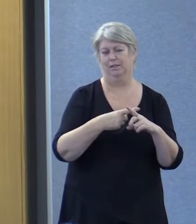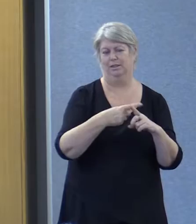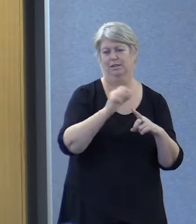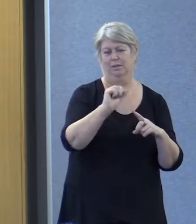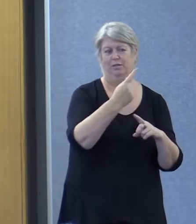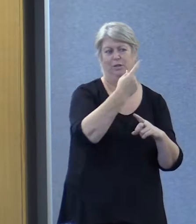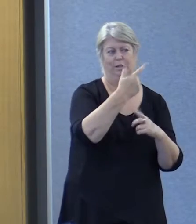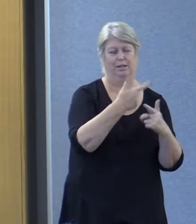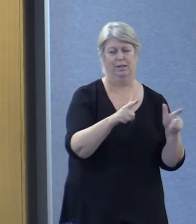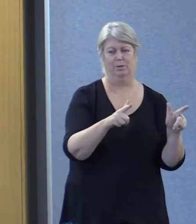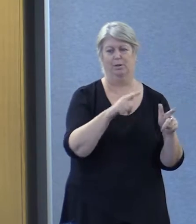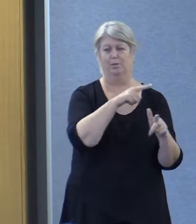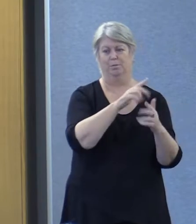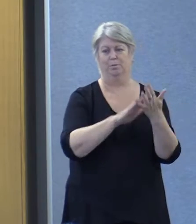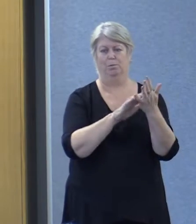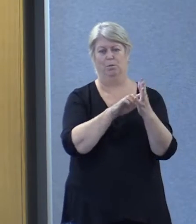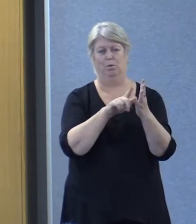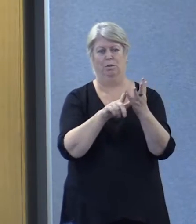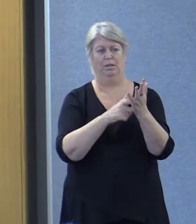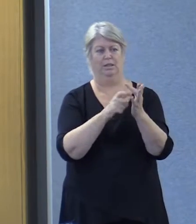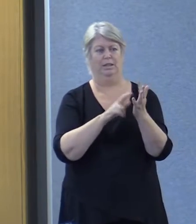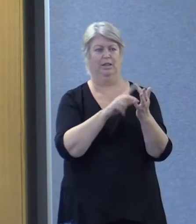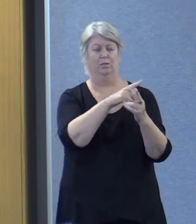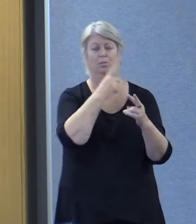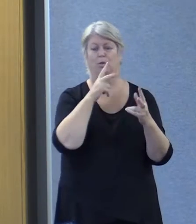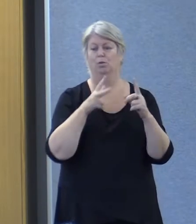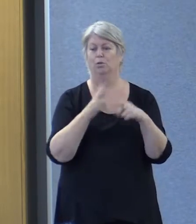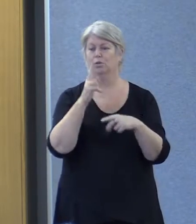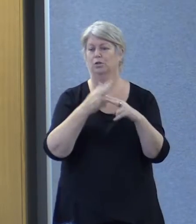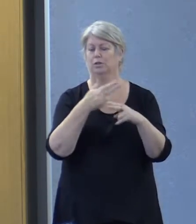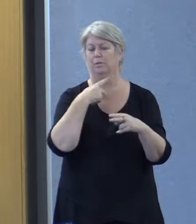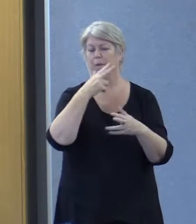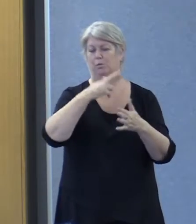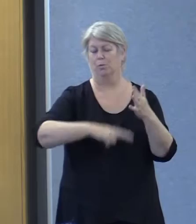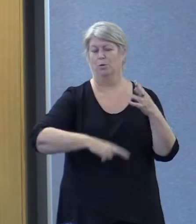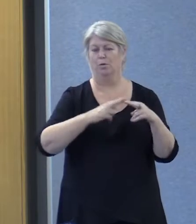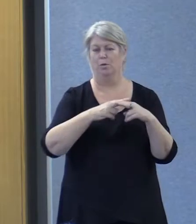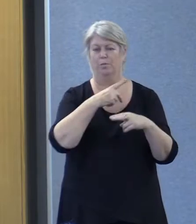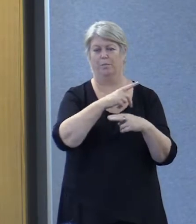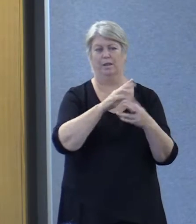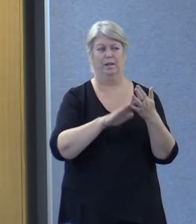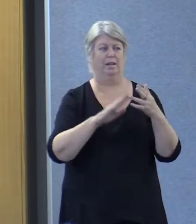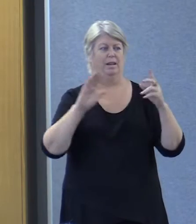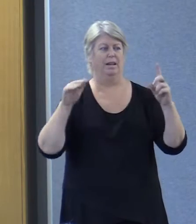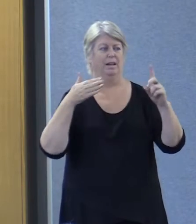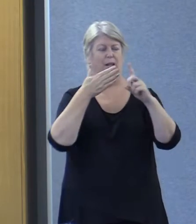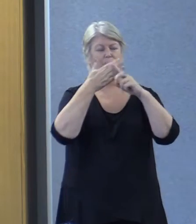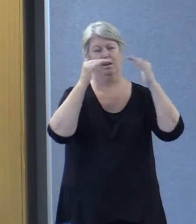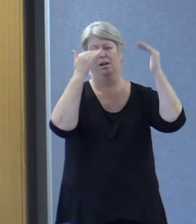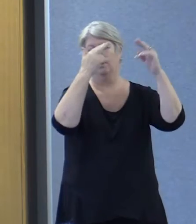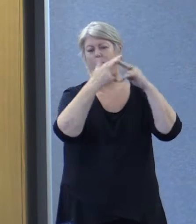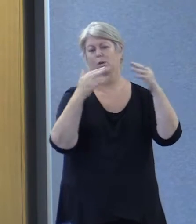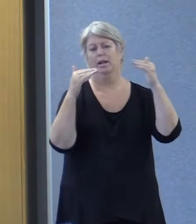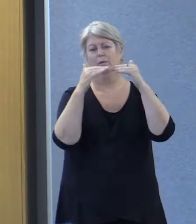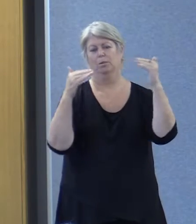Maureen is going to launch Amparo's report NDIS and coal communities aiming high for equitable access